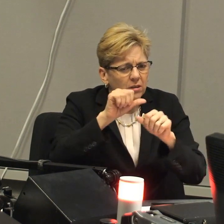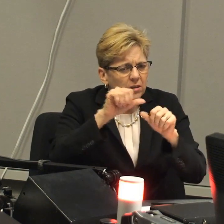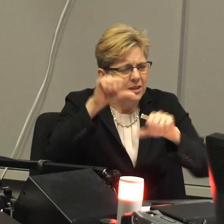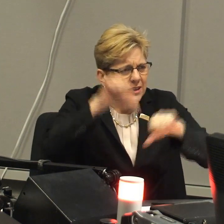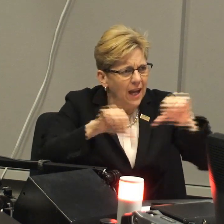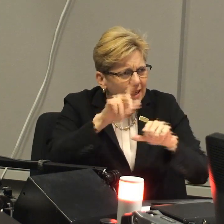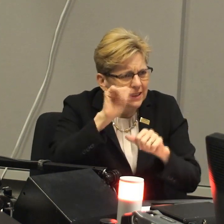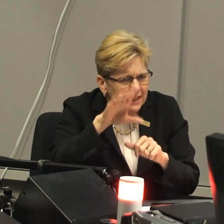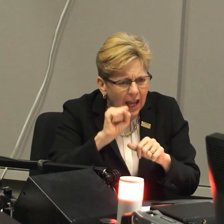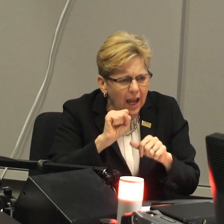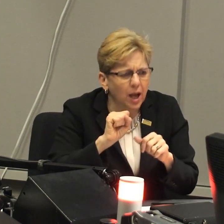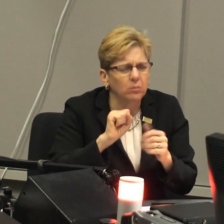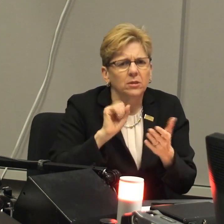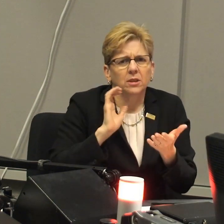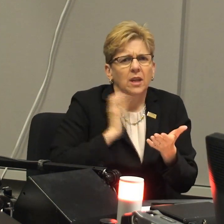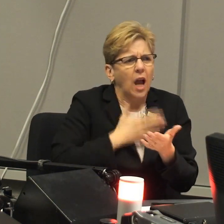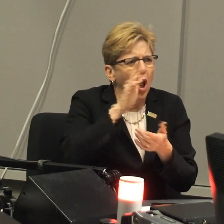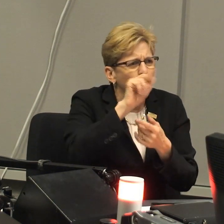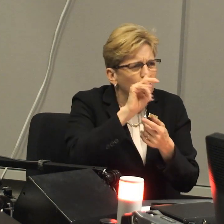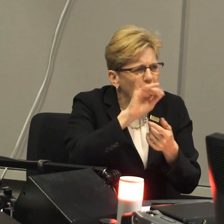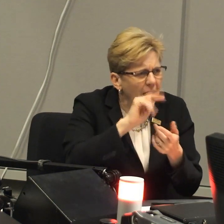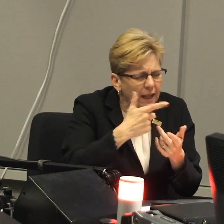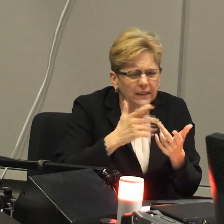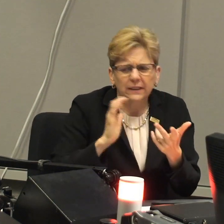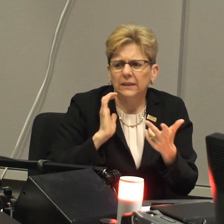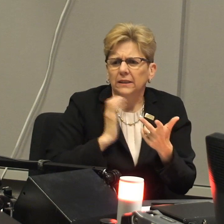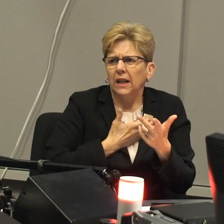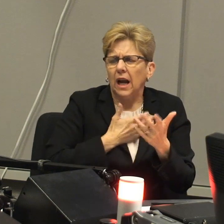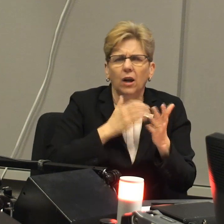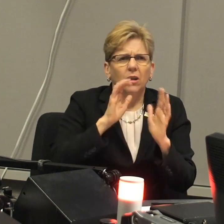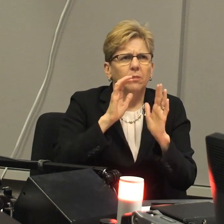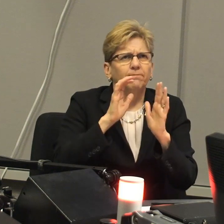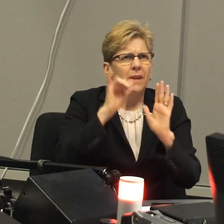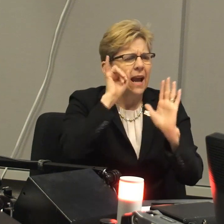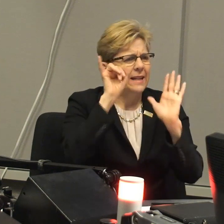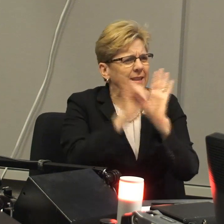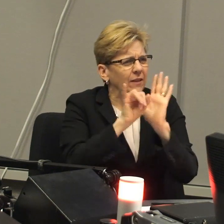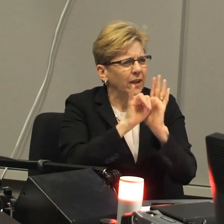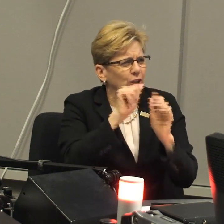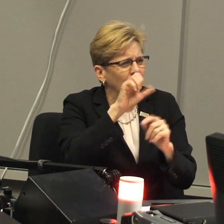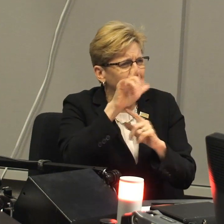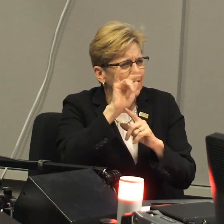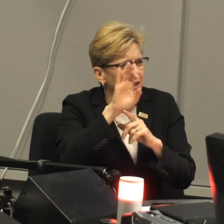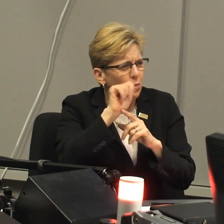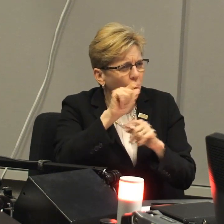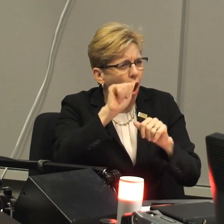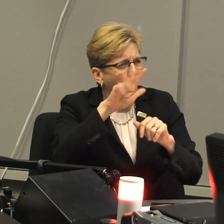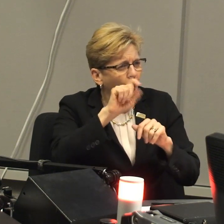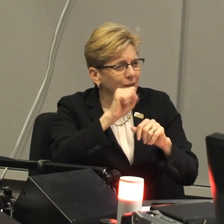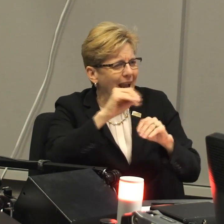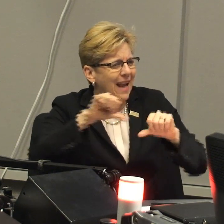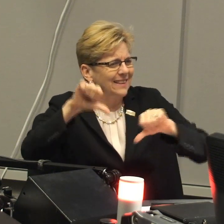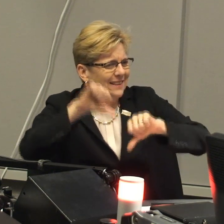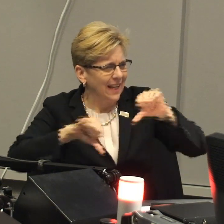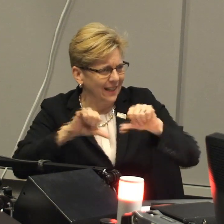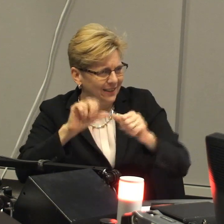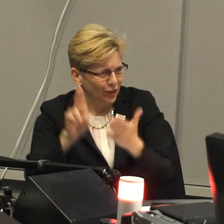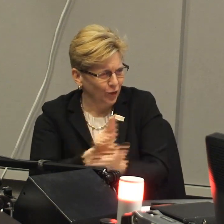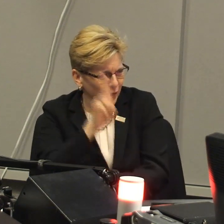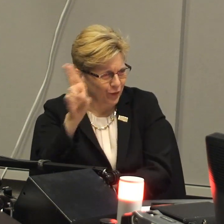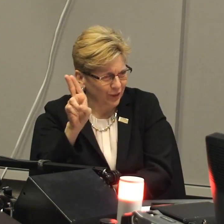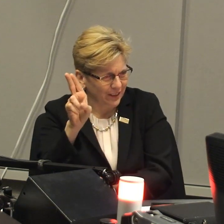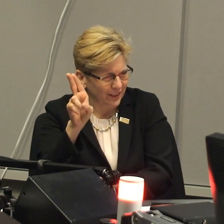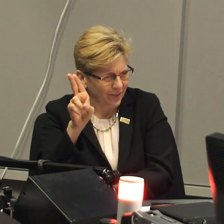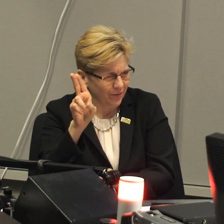in addition to that, looking, including areas such as our science, our branding, our